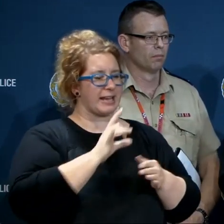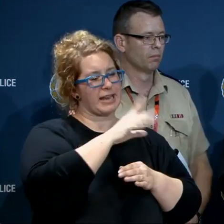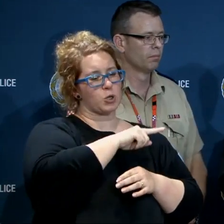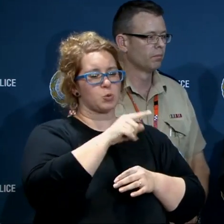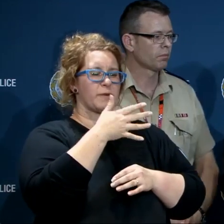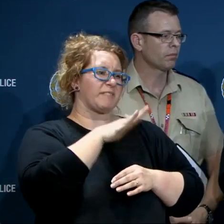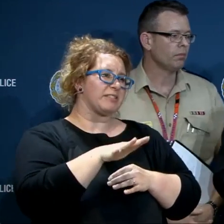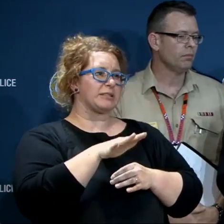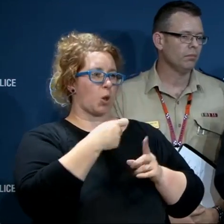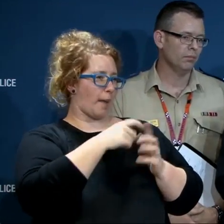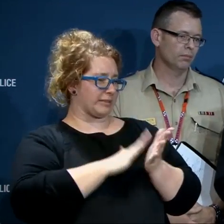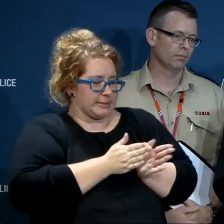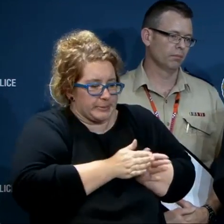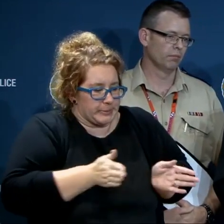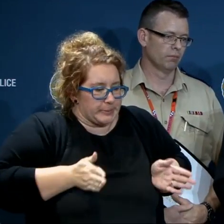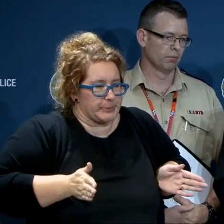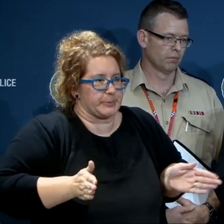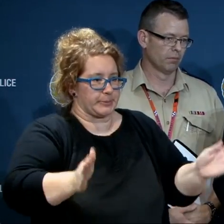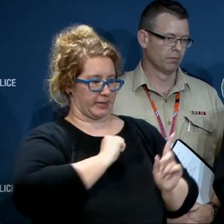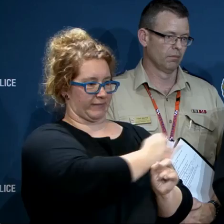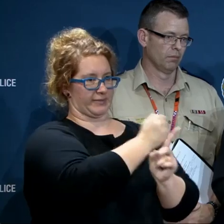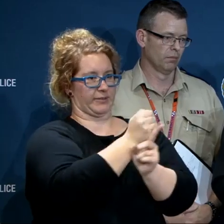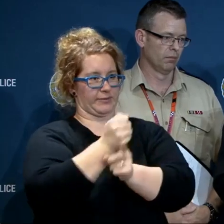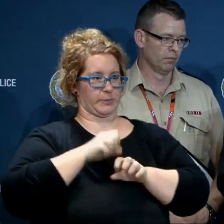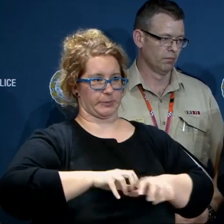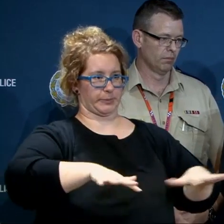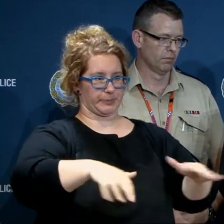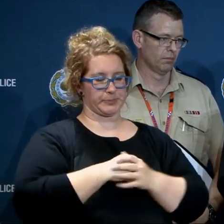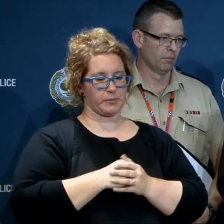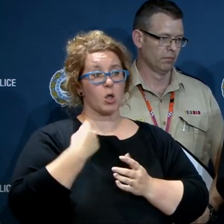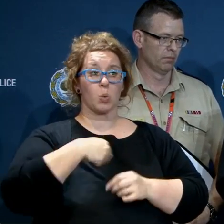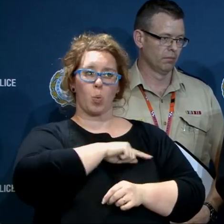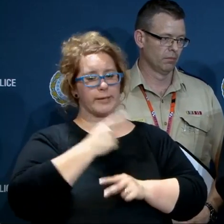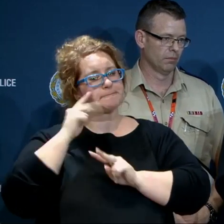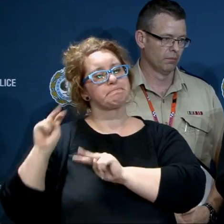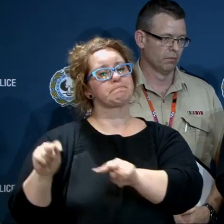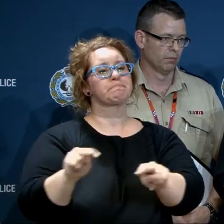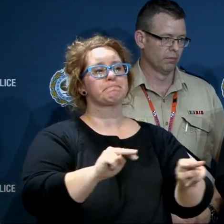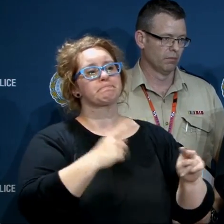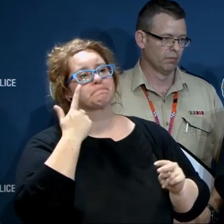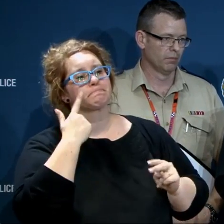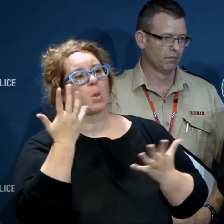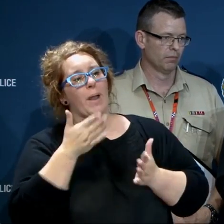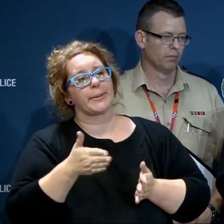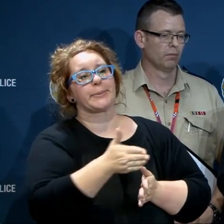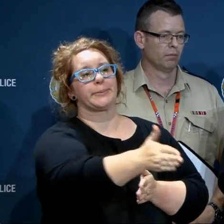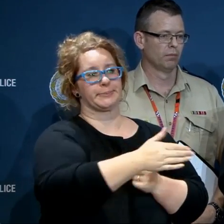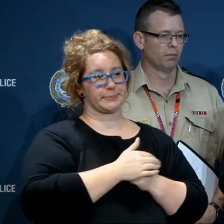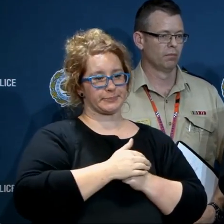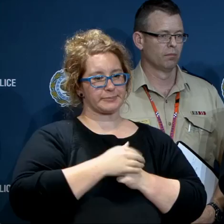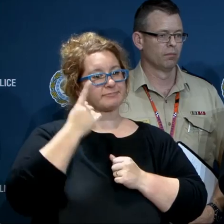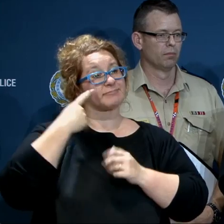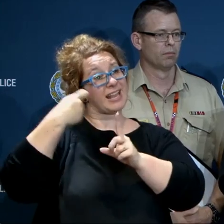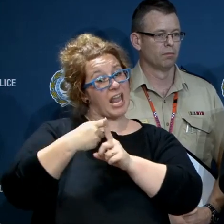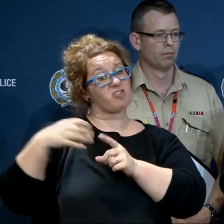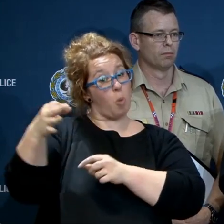kilometres. It's a developing situation, monitoring it very closely. As it moves across some of our observed areas, say Kangaroo Island, York